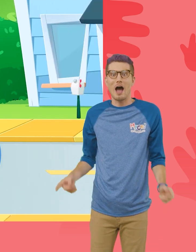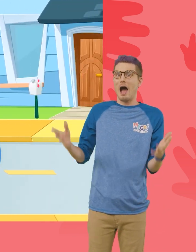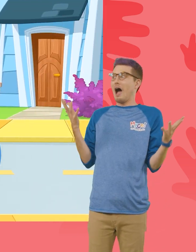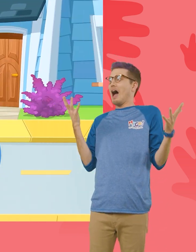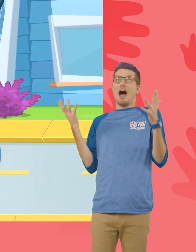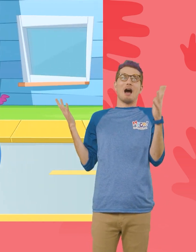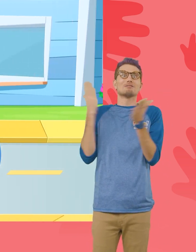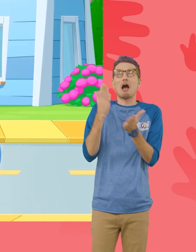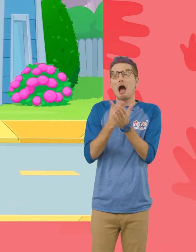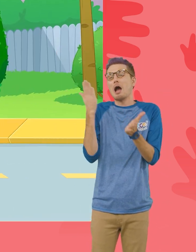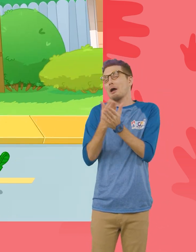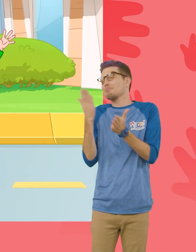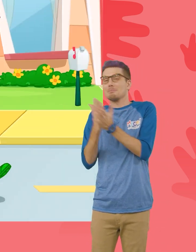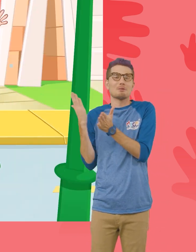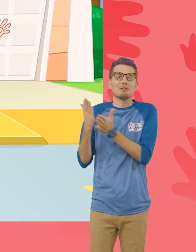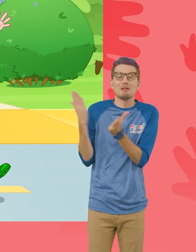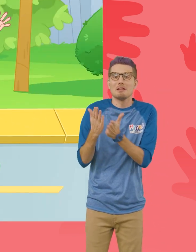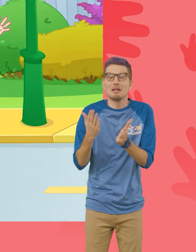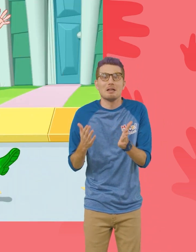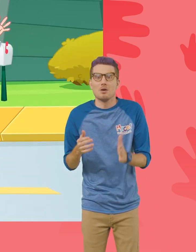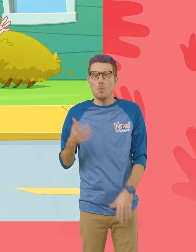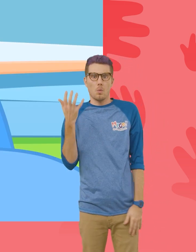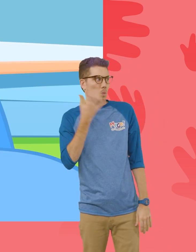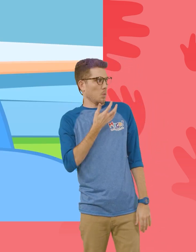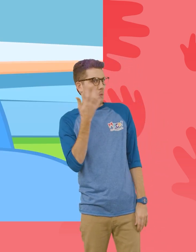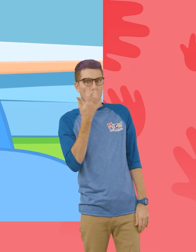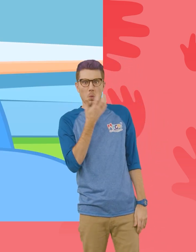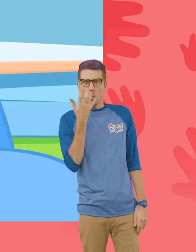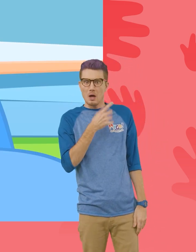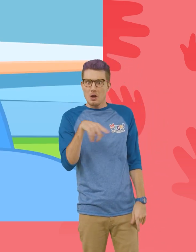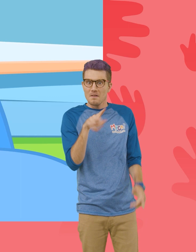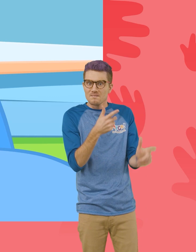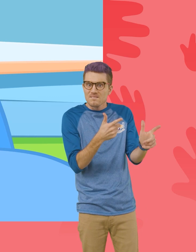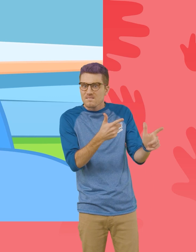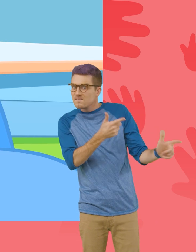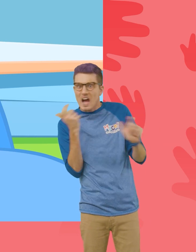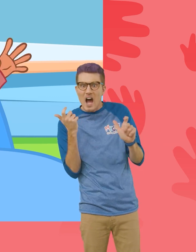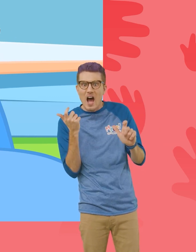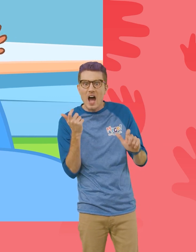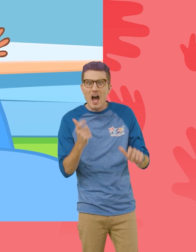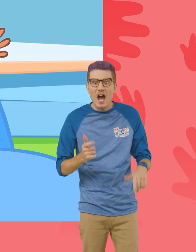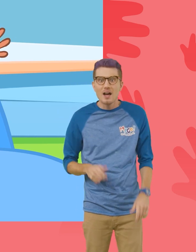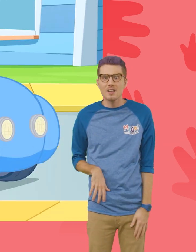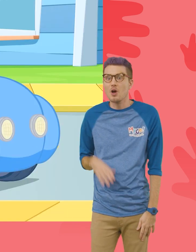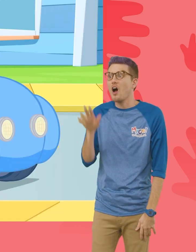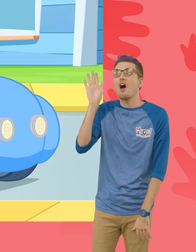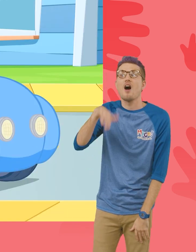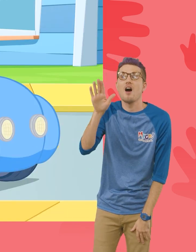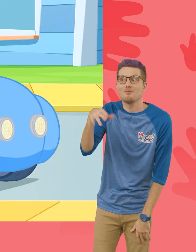Ah! Stop it! Wow! They're so fast! They're